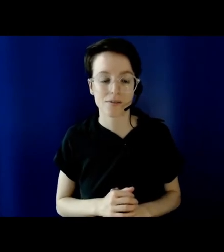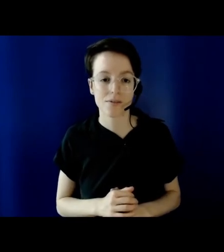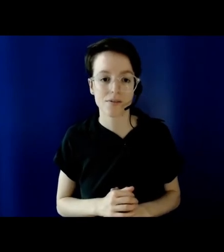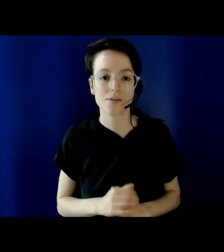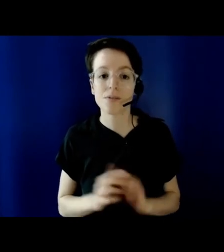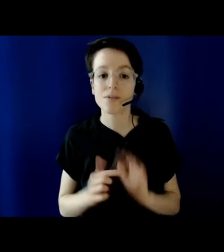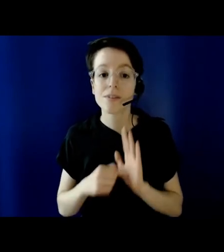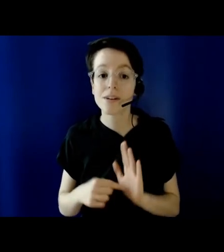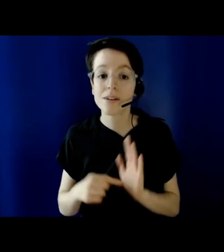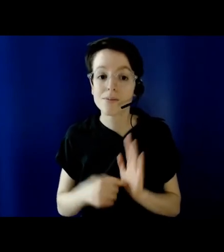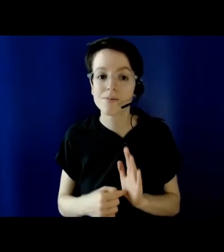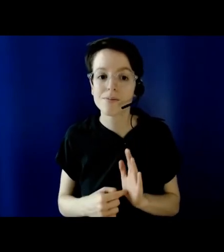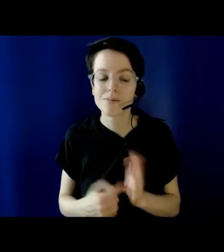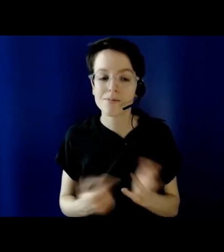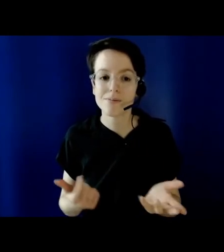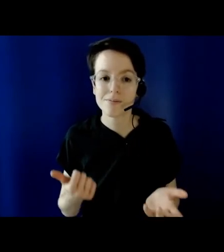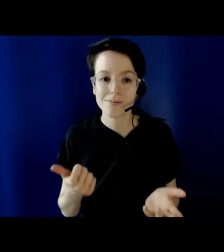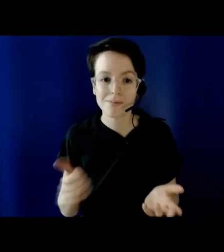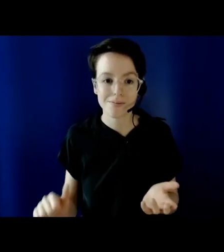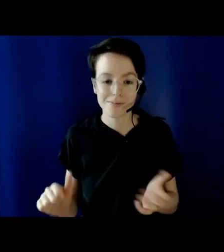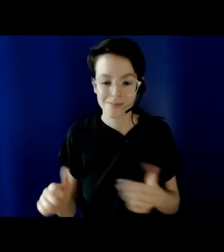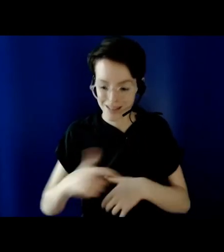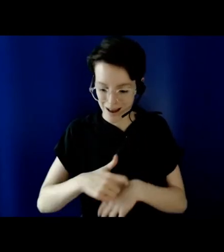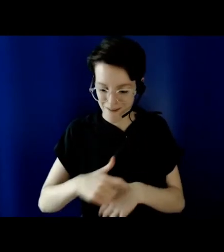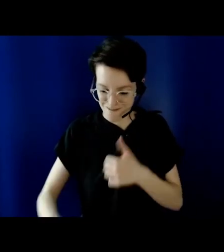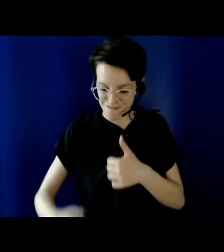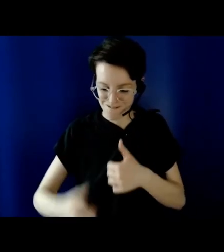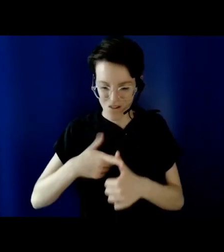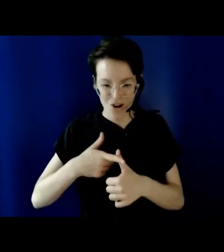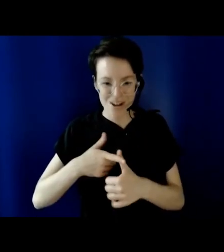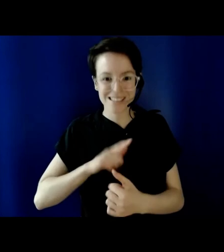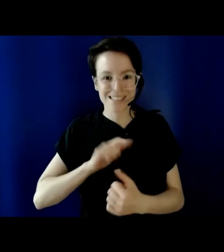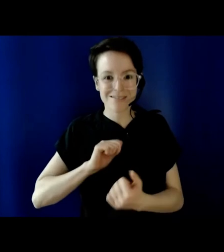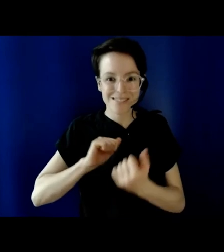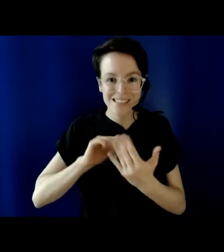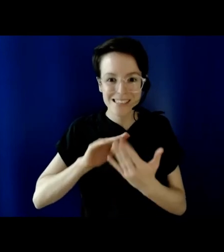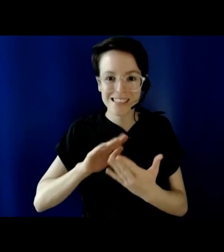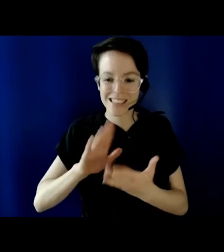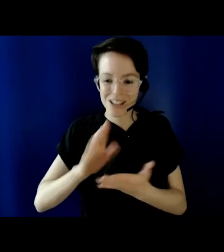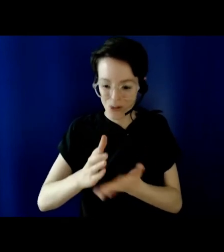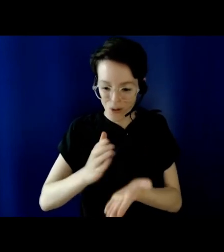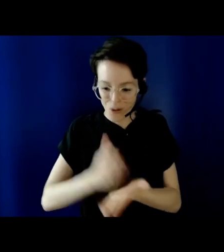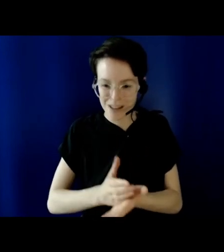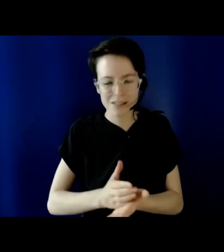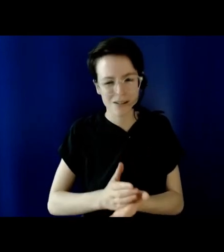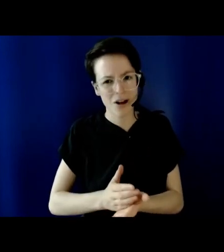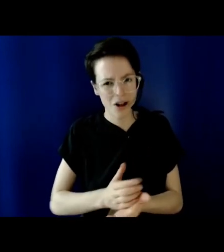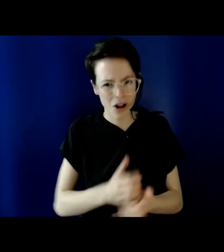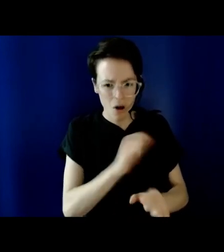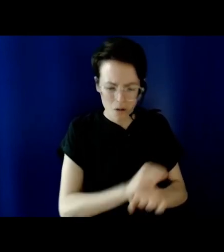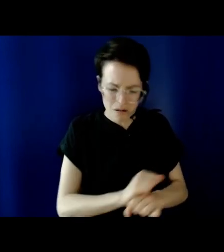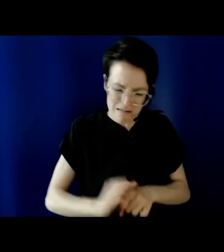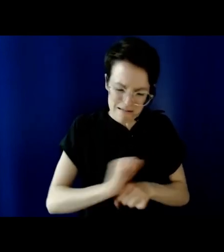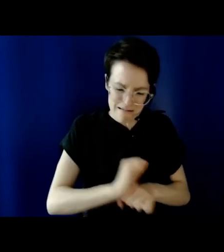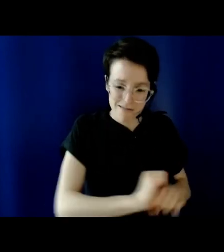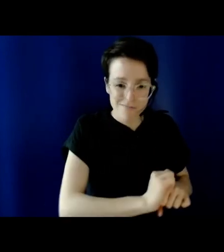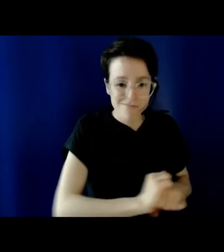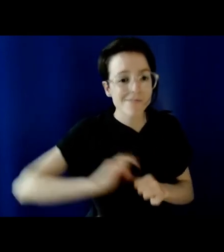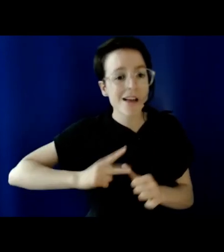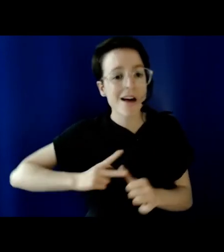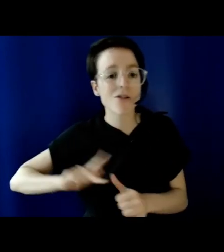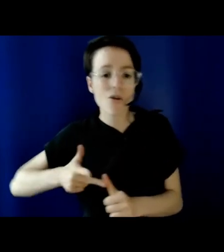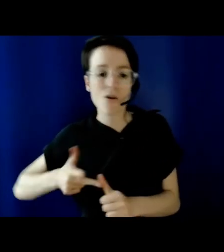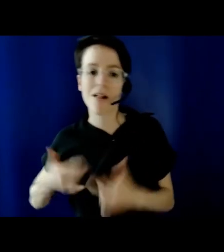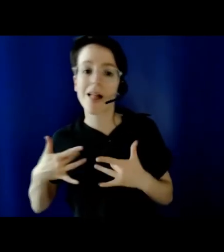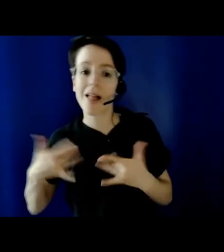whenever any of us teach something for the first time, the workload is dramatically higher than it is the second or third time around. The